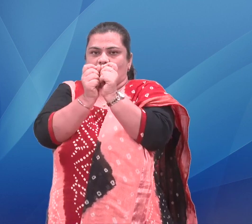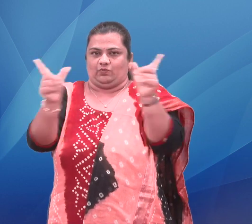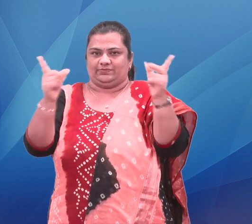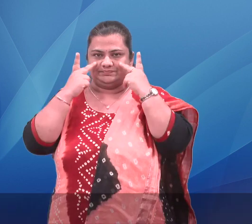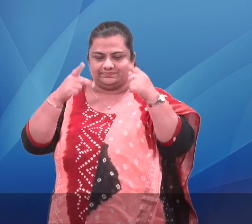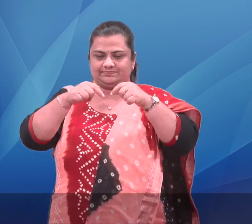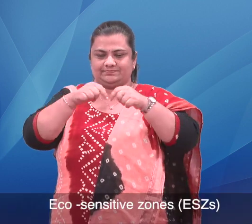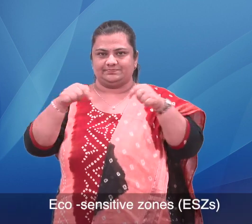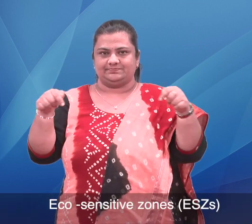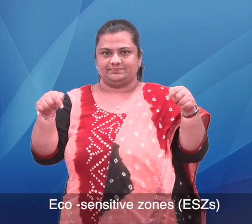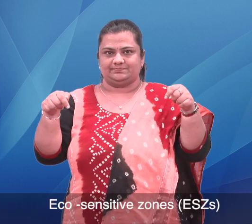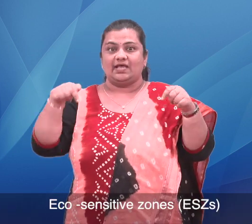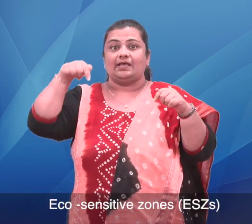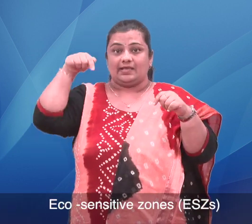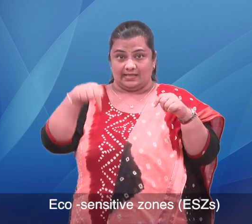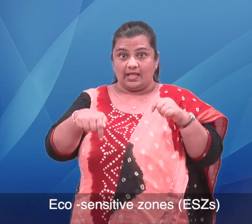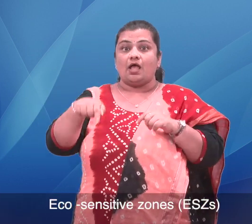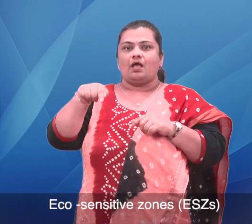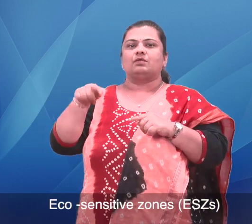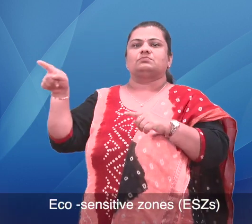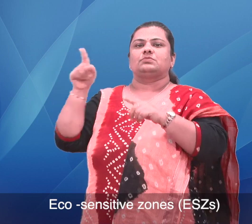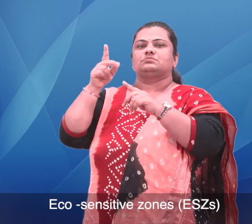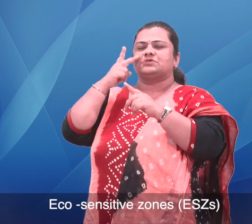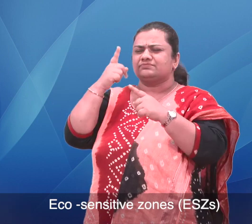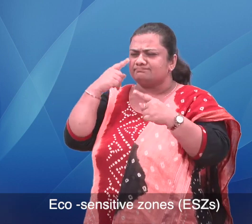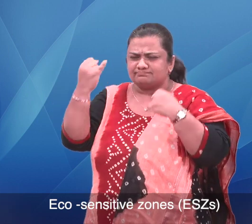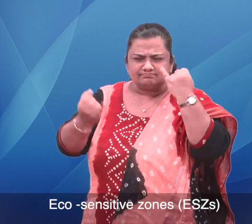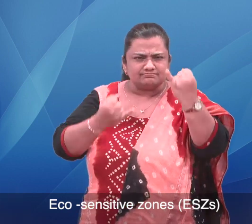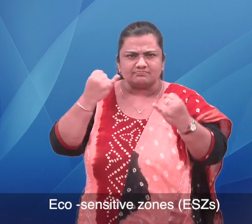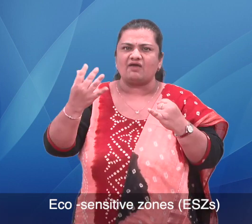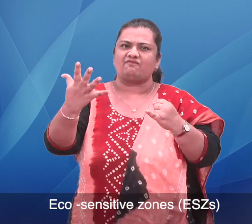thriving in the EZZs causing irreparable environmental damage.